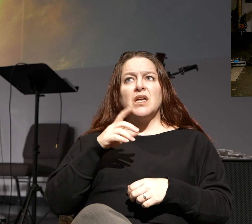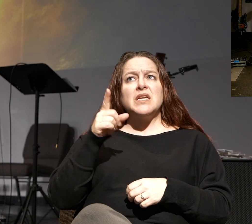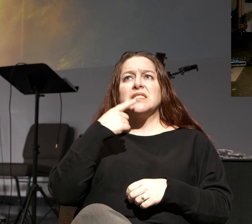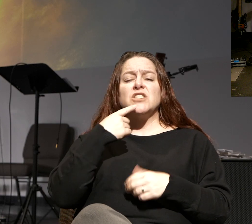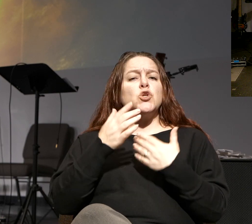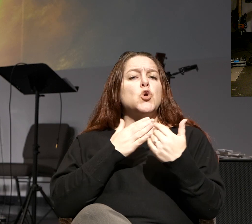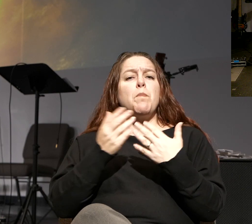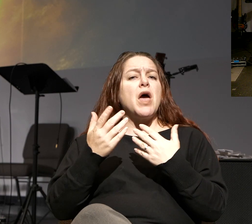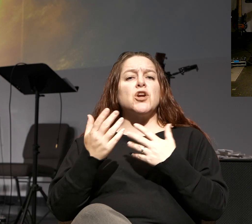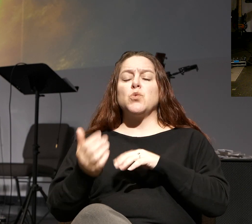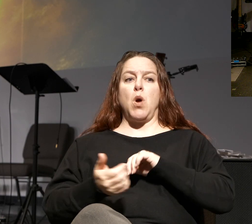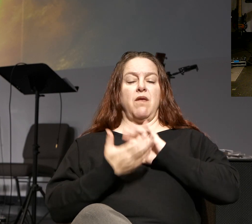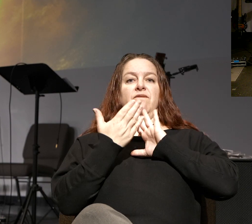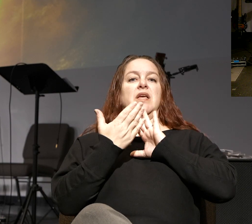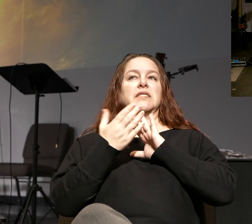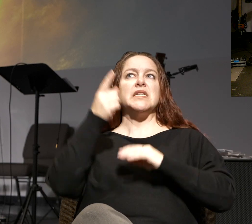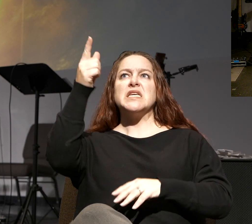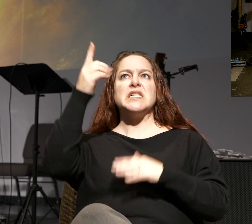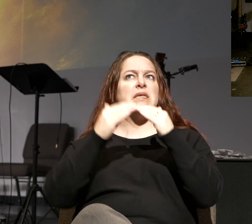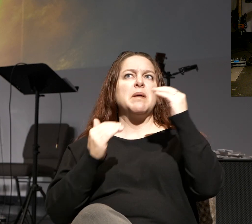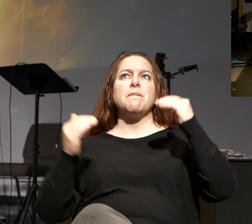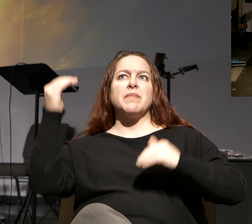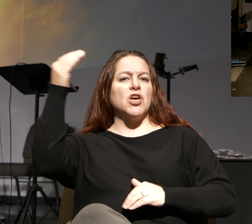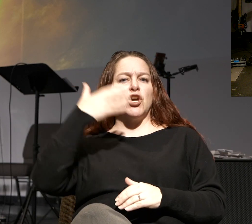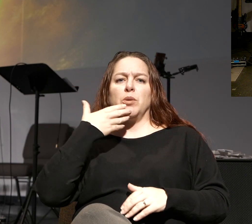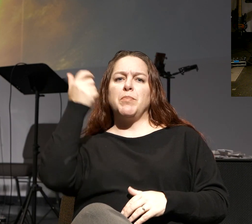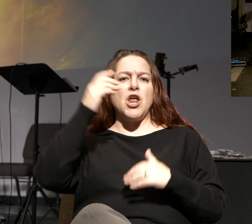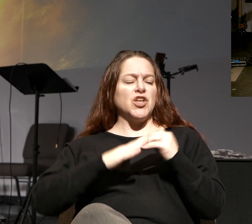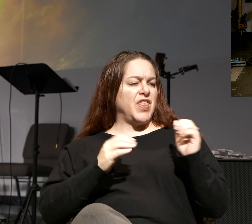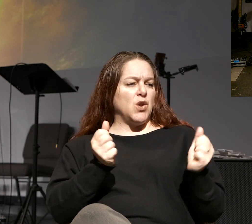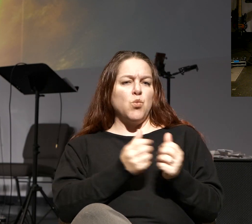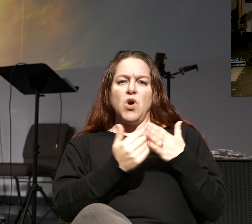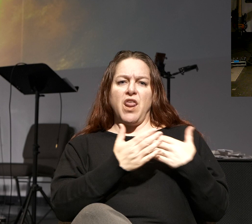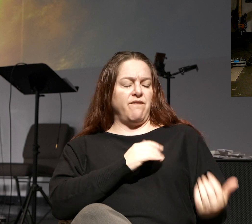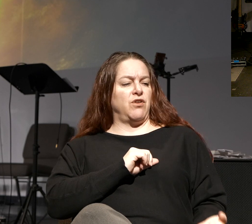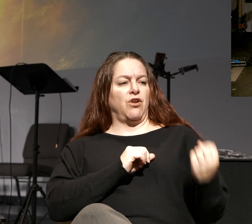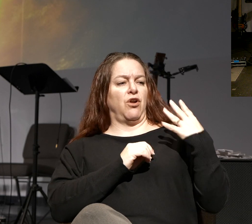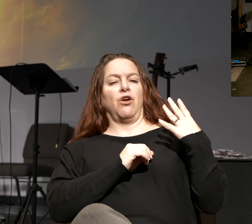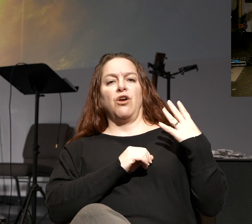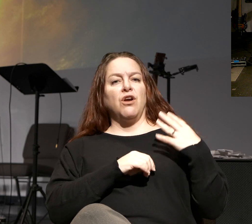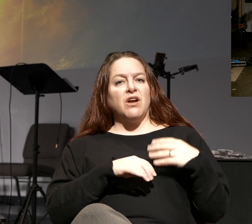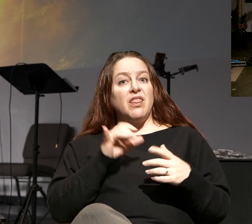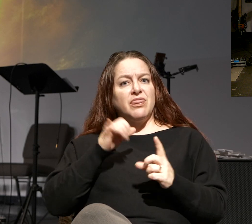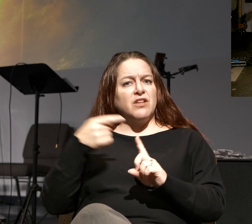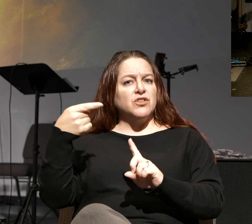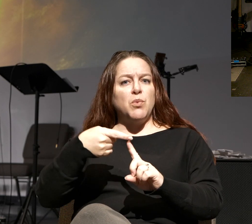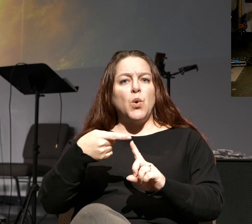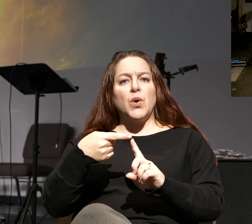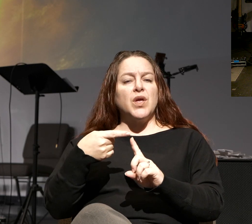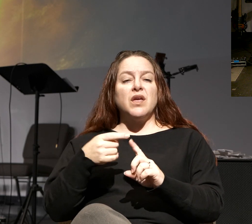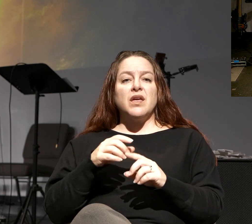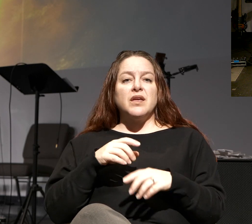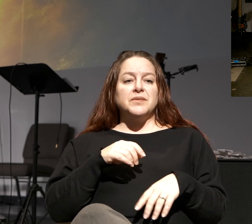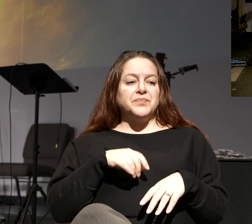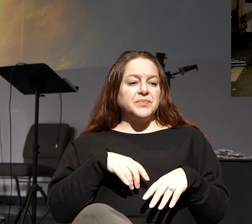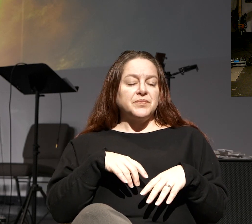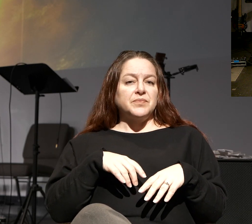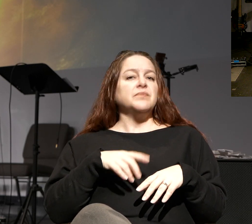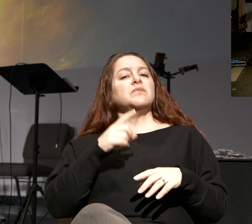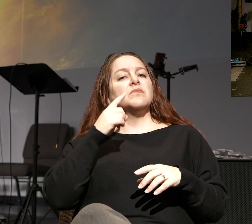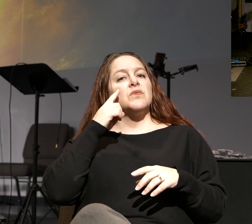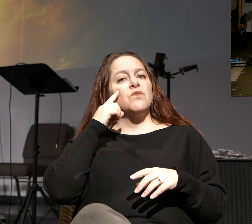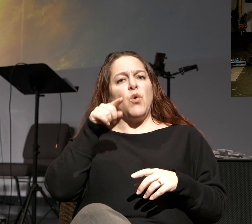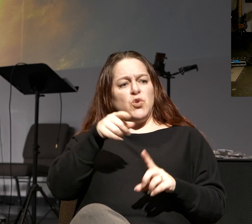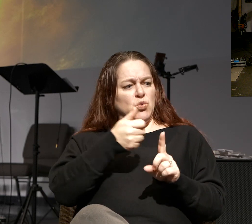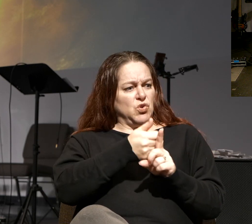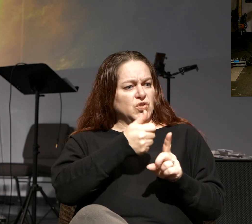face, He's still bigger. He's better than any afflictions you'll ever face. And that's the point that He's making, that no one be moved by these afflictions. For you